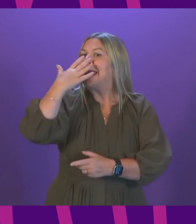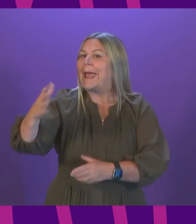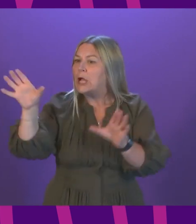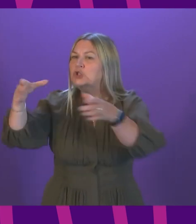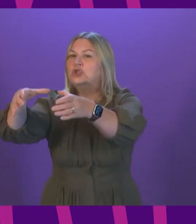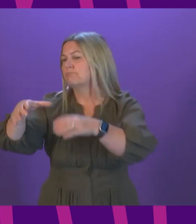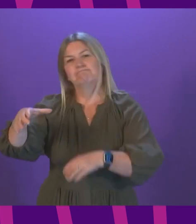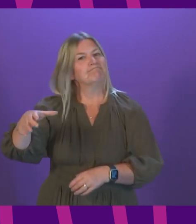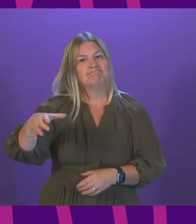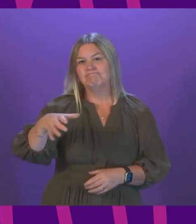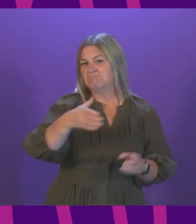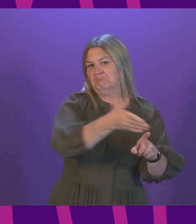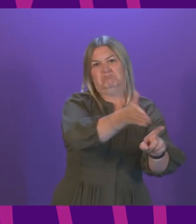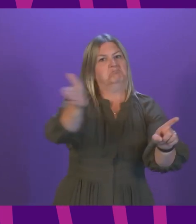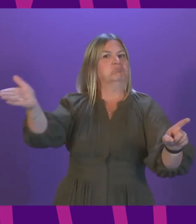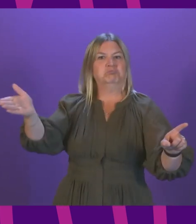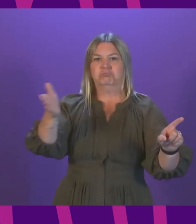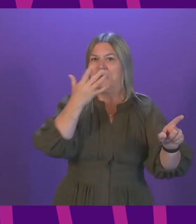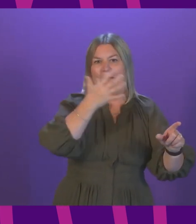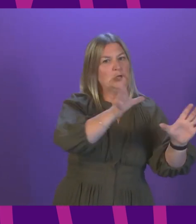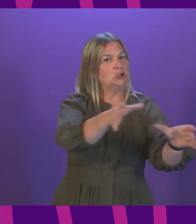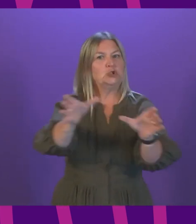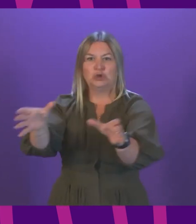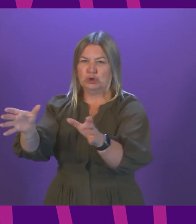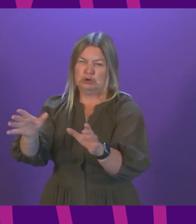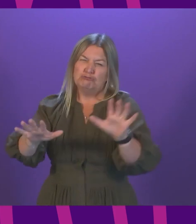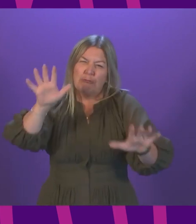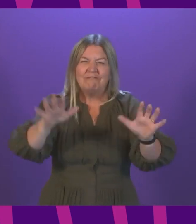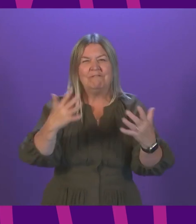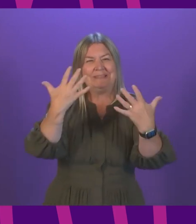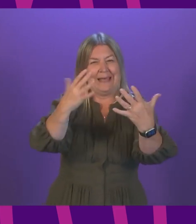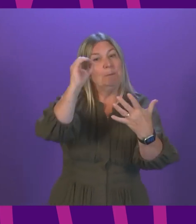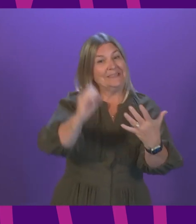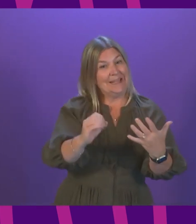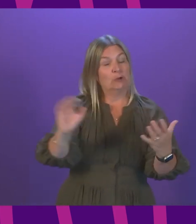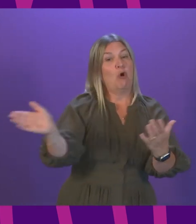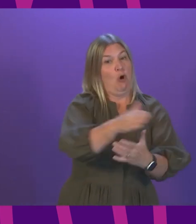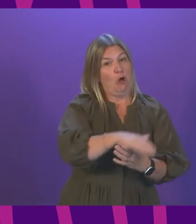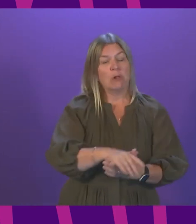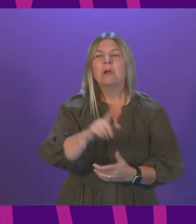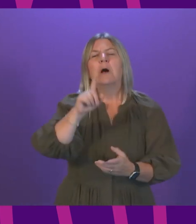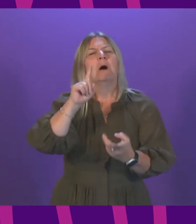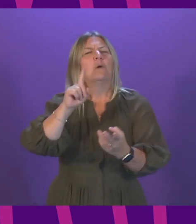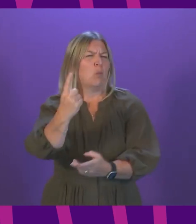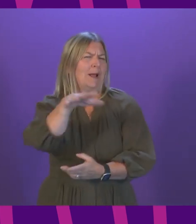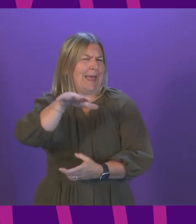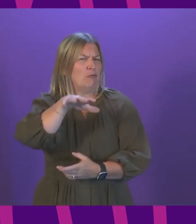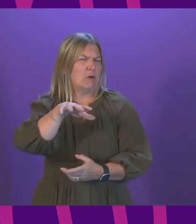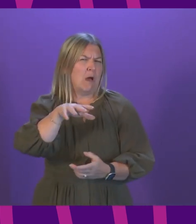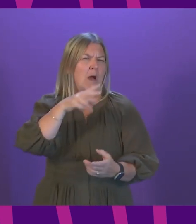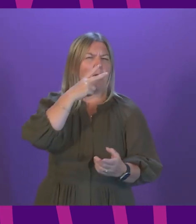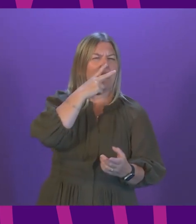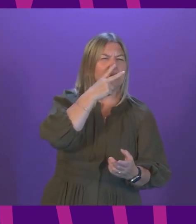10 per cent in every age group. One interesting point is that the steepest falling cases has been in the 20 to